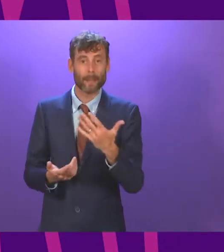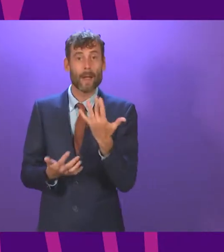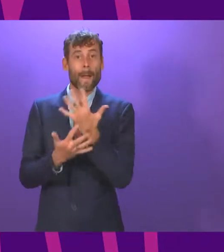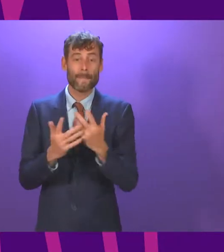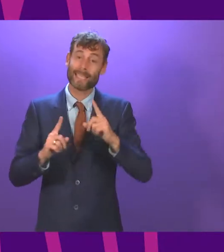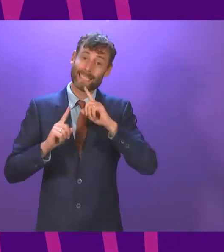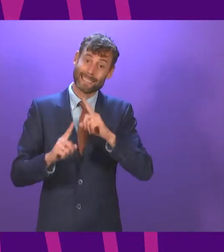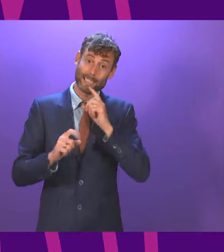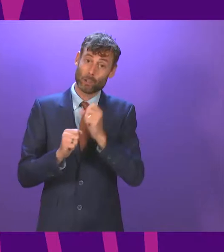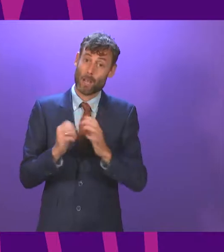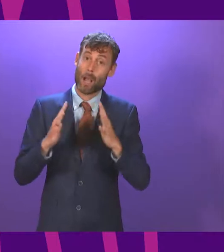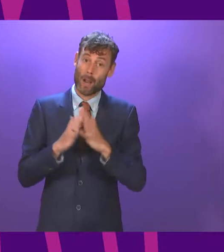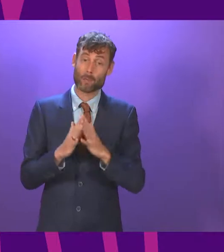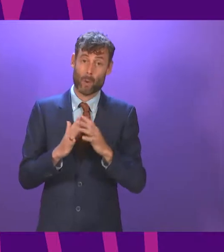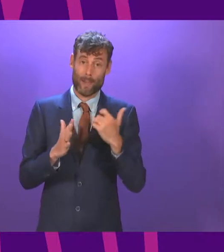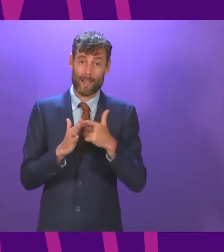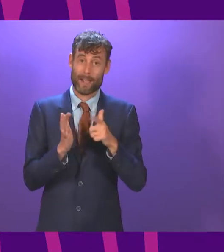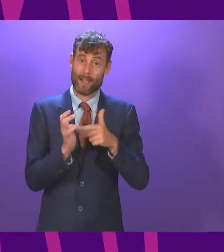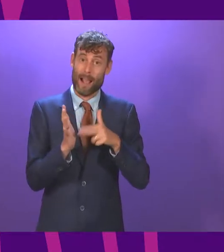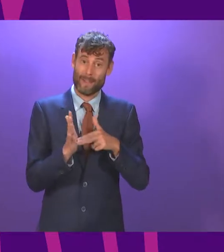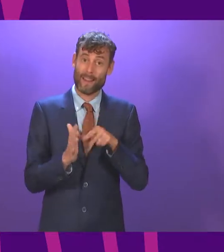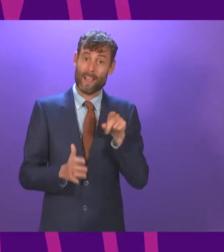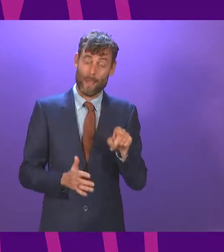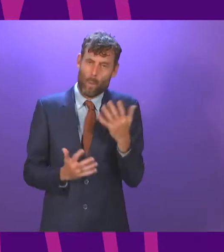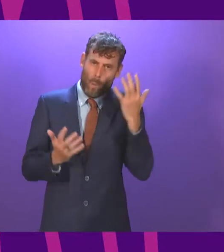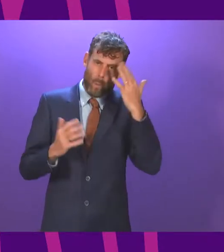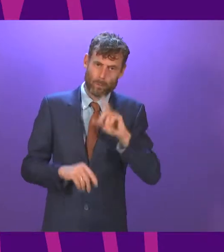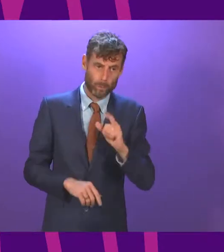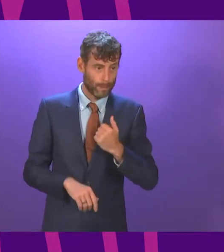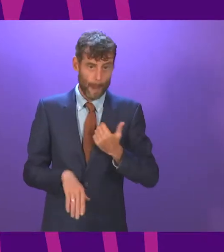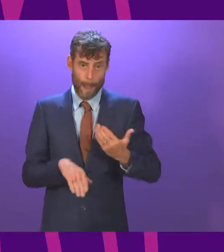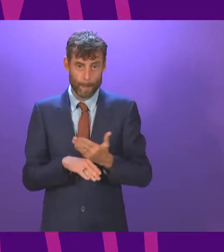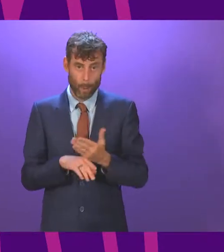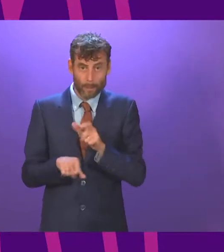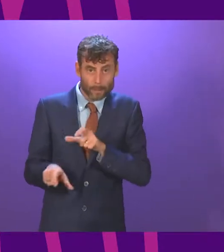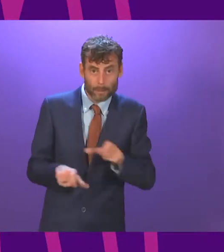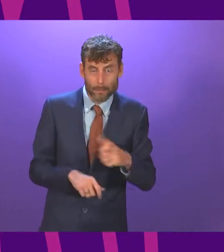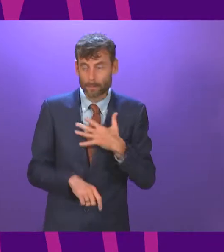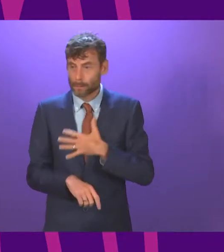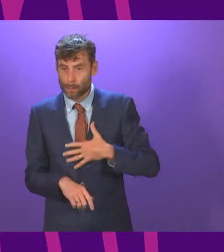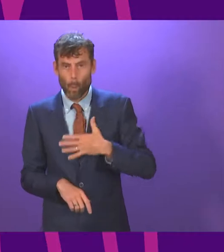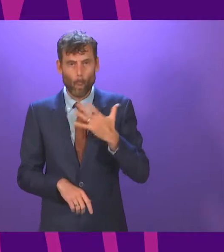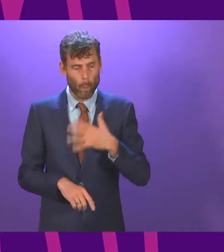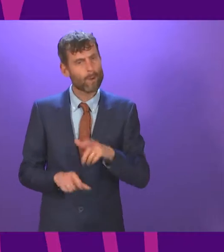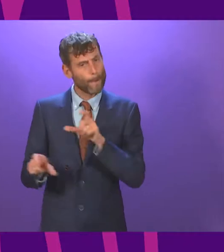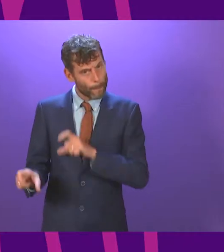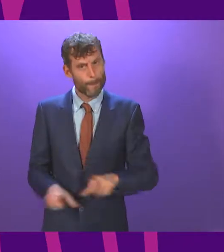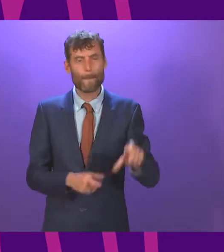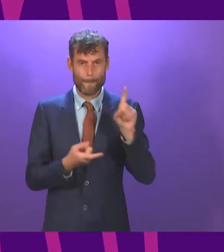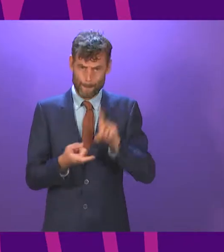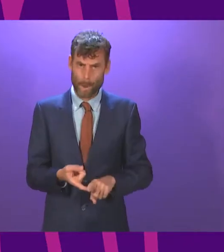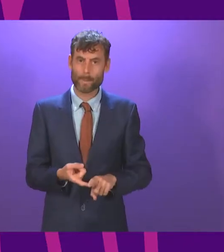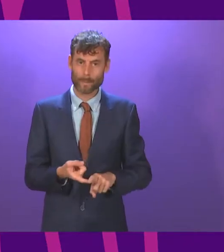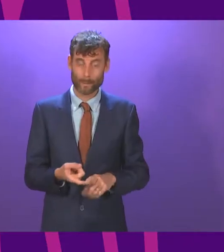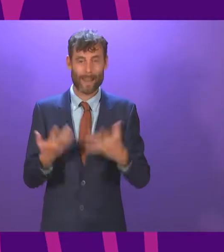teachers in Glasgow Kelvin who were quite rightly concerned about their employment status and was wanting to make that permanent.